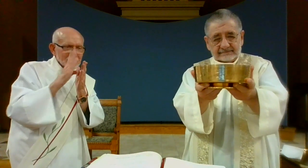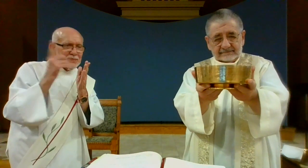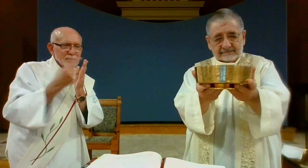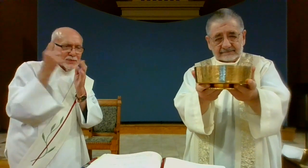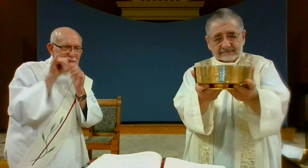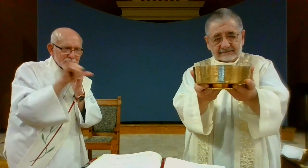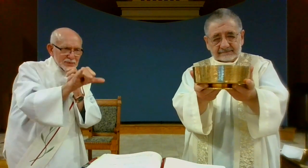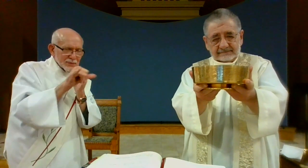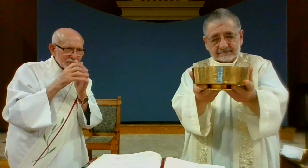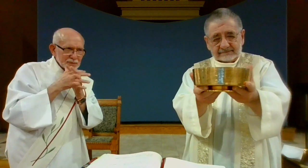Blessed be God forever.